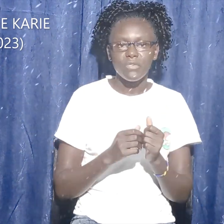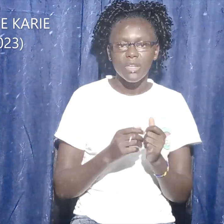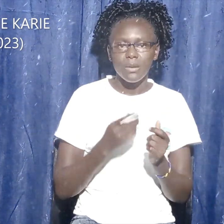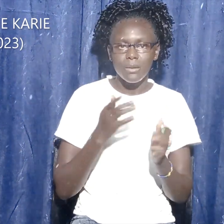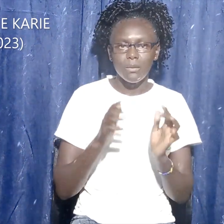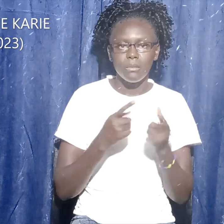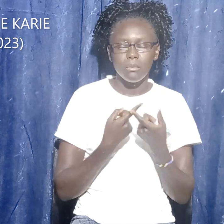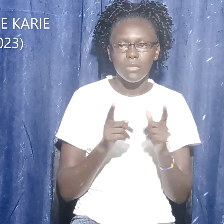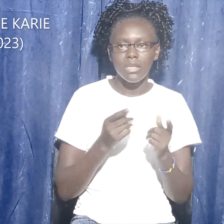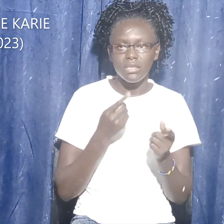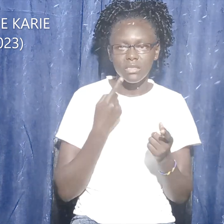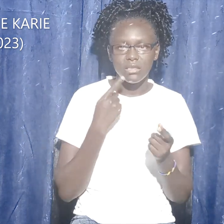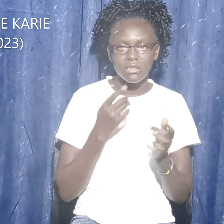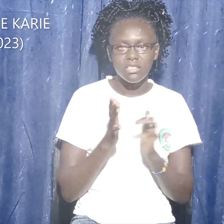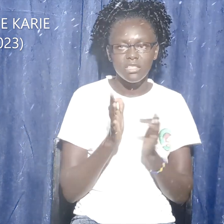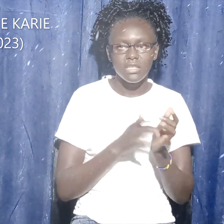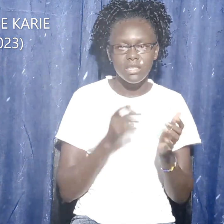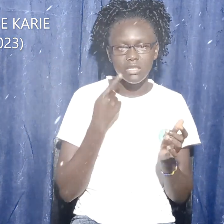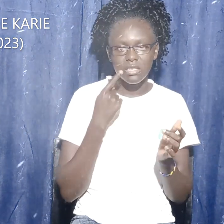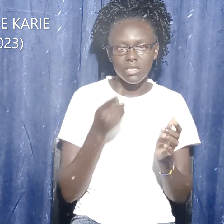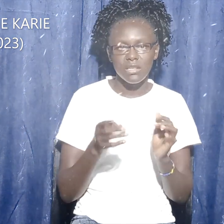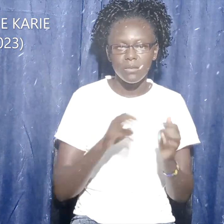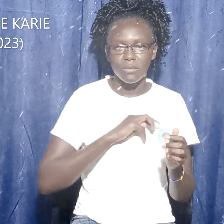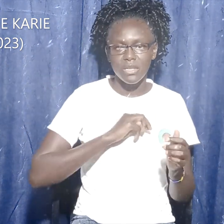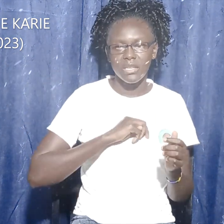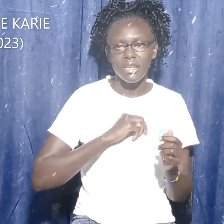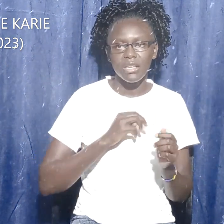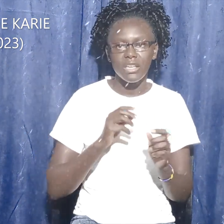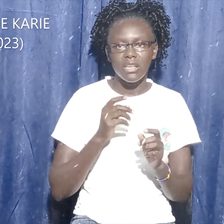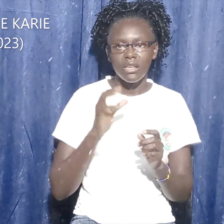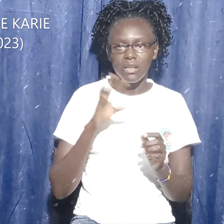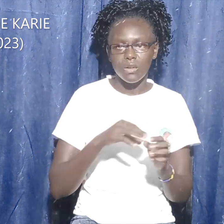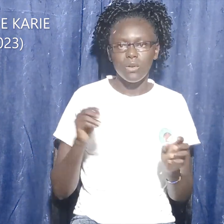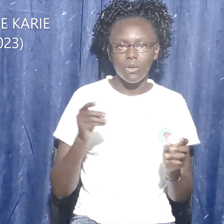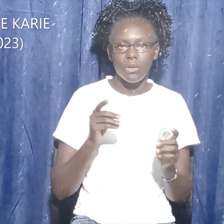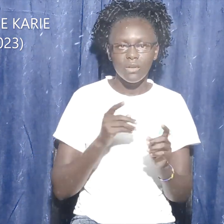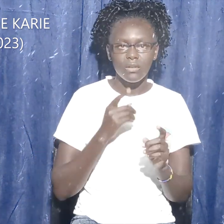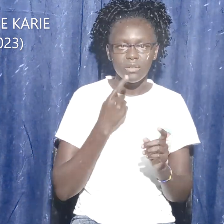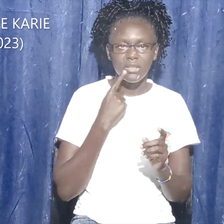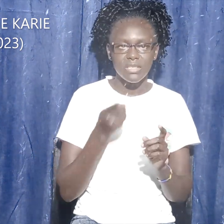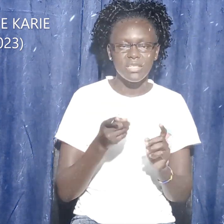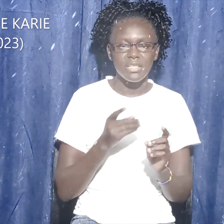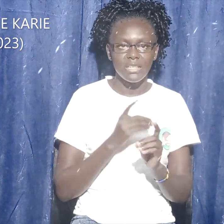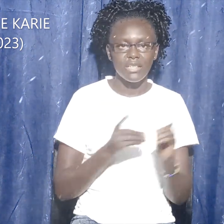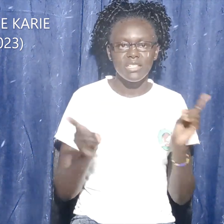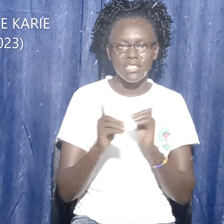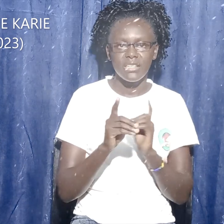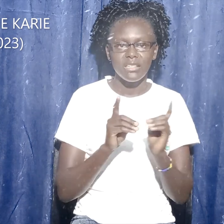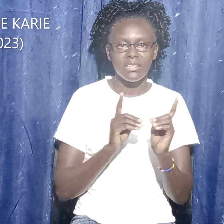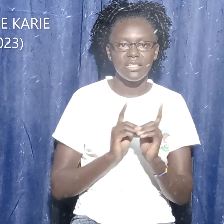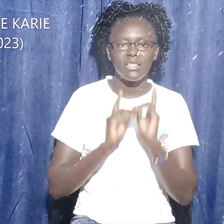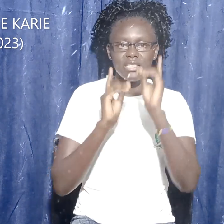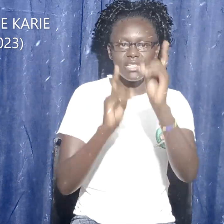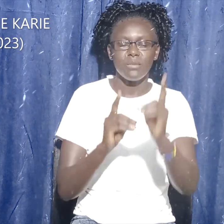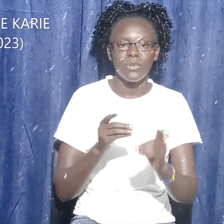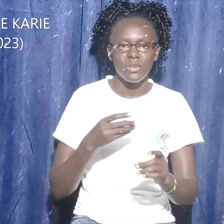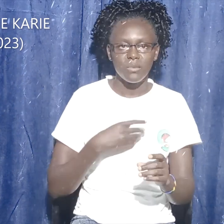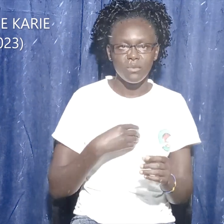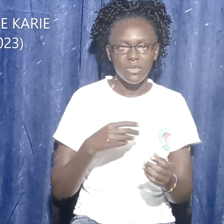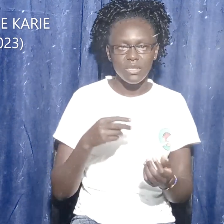back. She met and announced to the disciples and said to them, I have seen the Lord, and